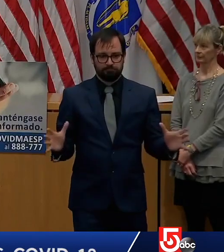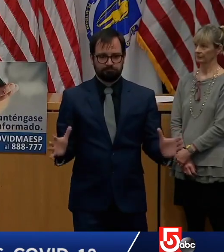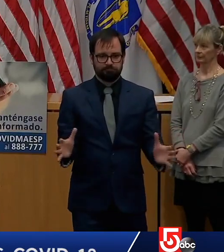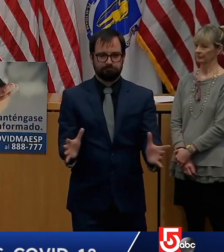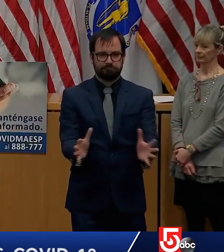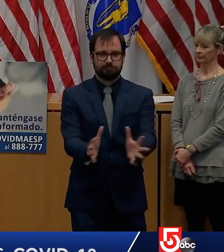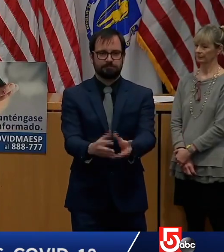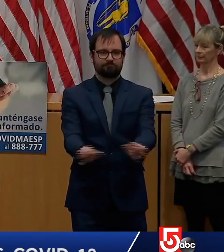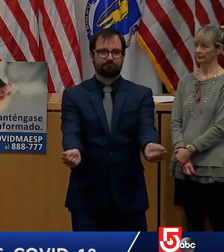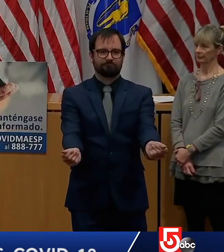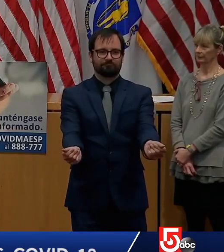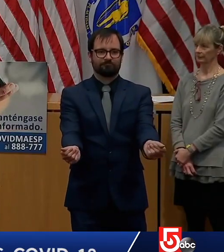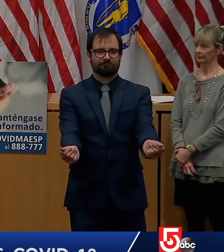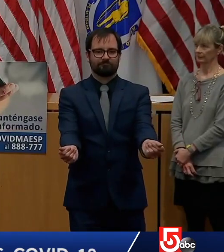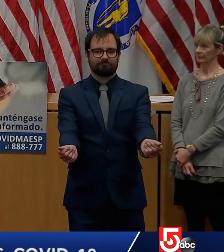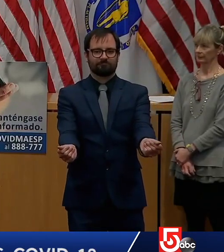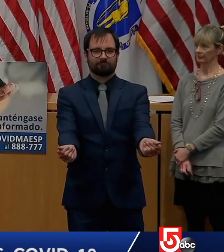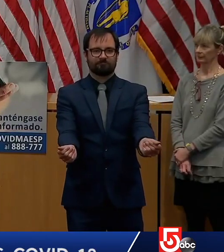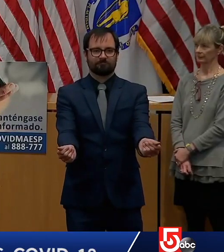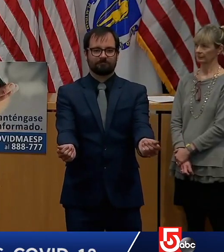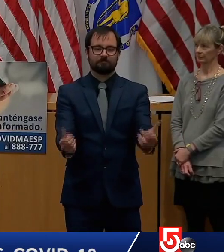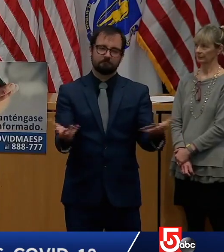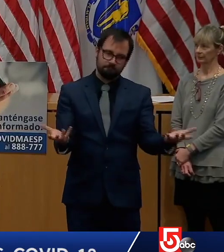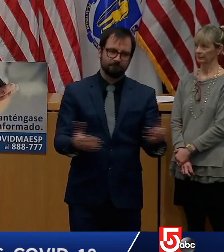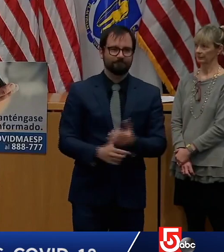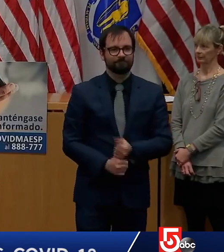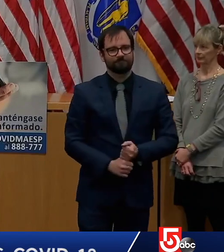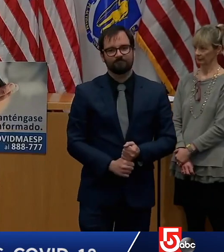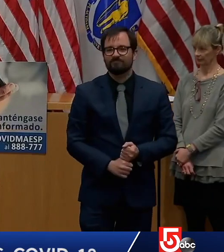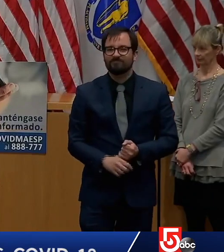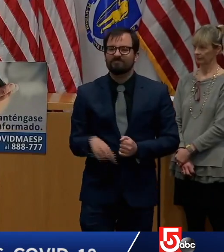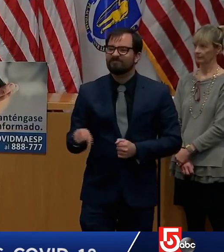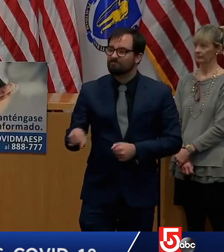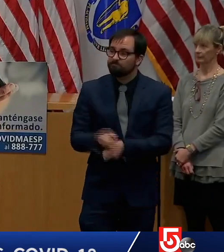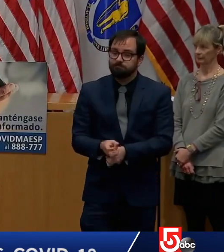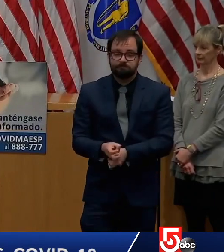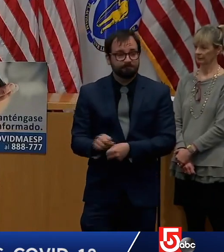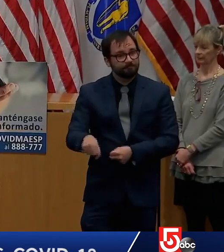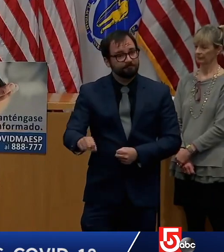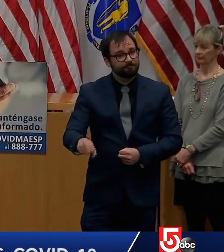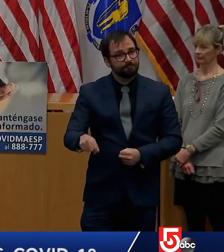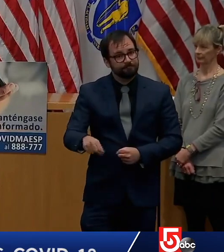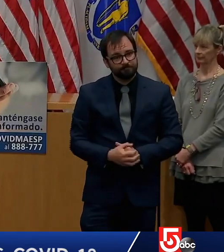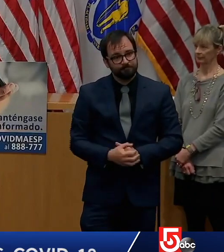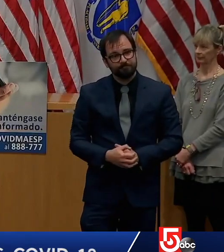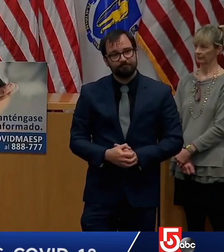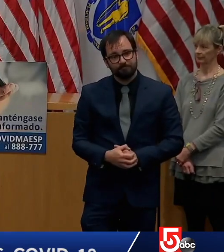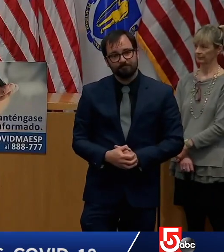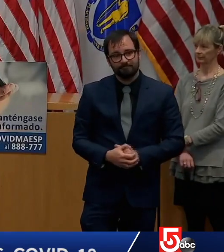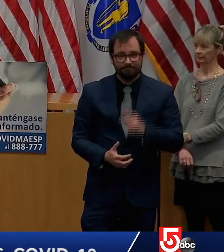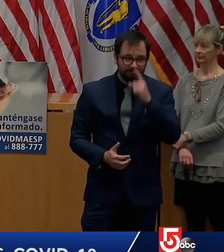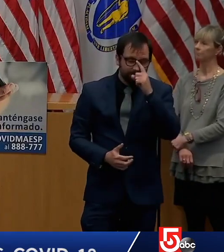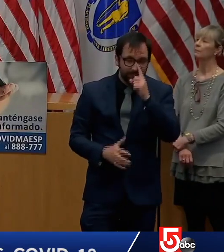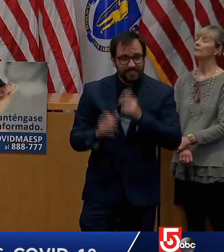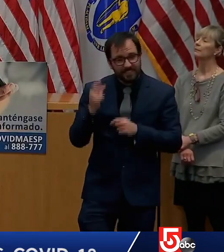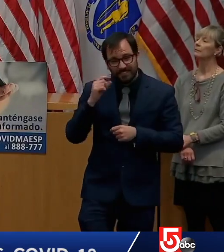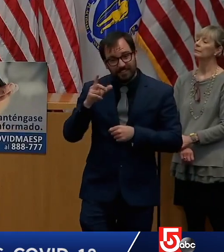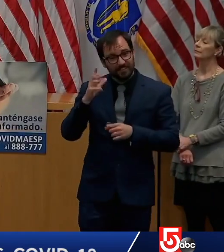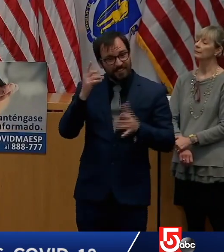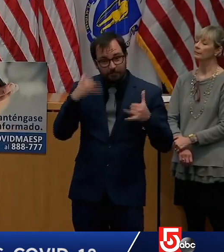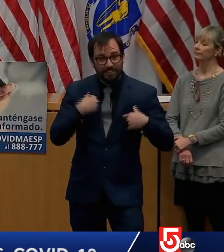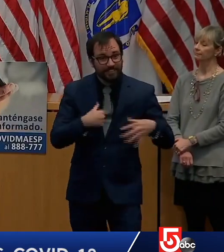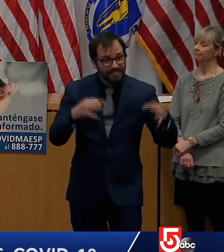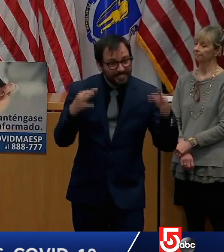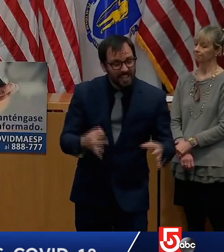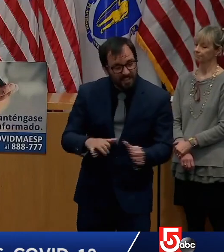yeah, this is difficult. It's also purposeful. And in many cases and in many ways, it has worked. And we should all remember